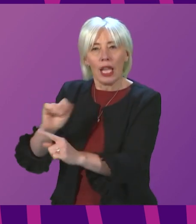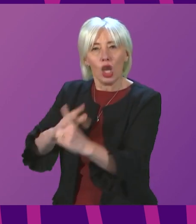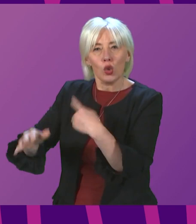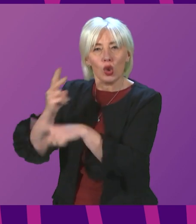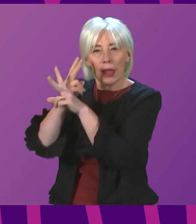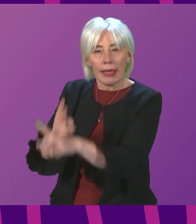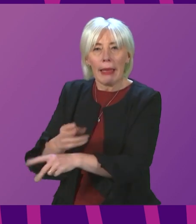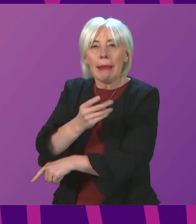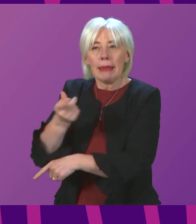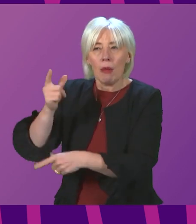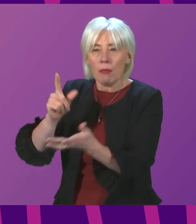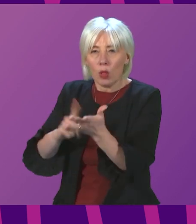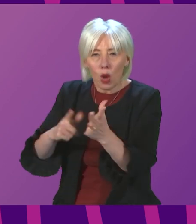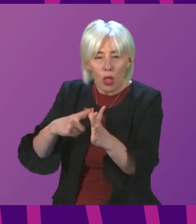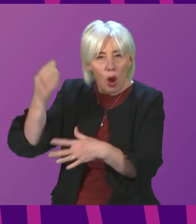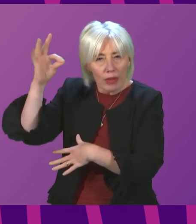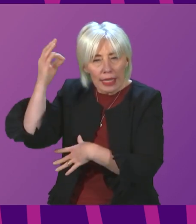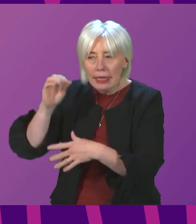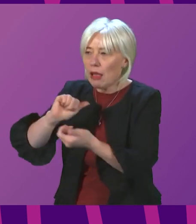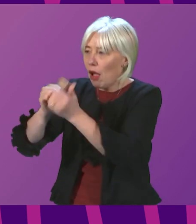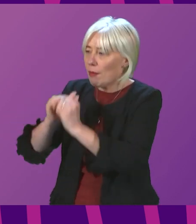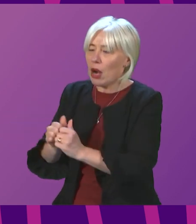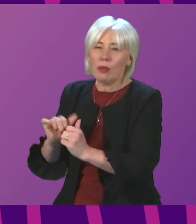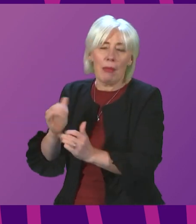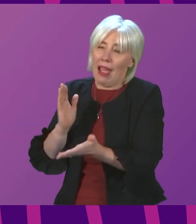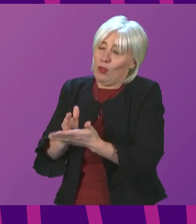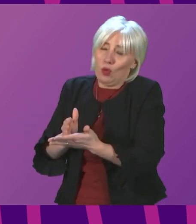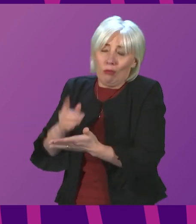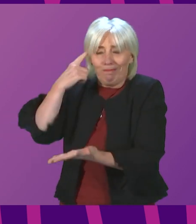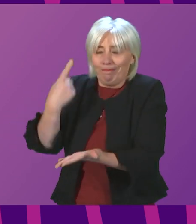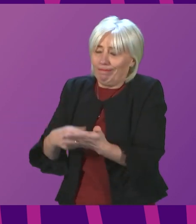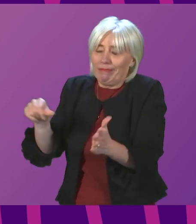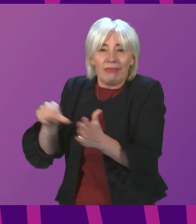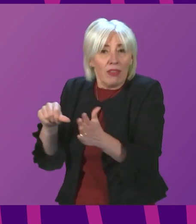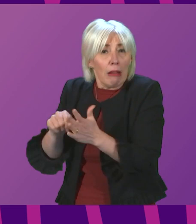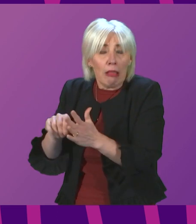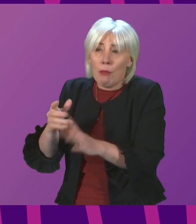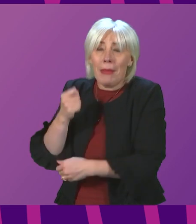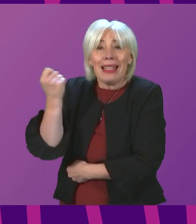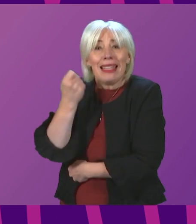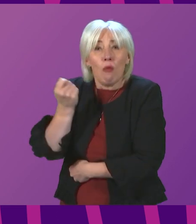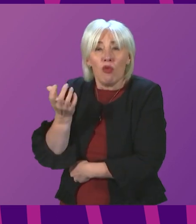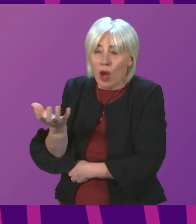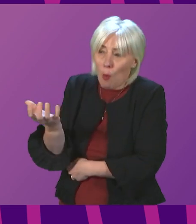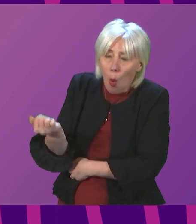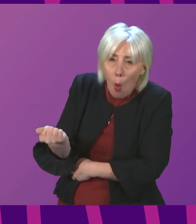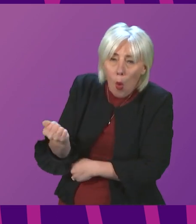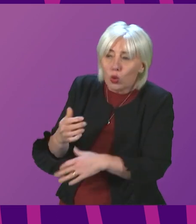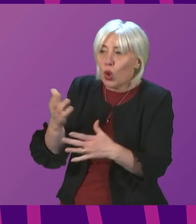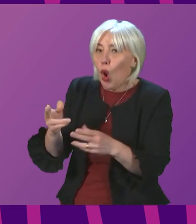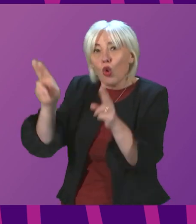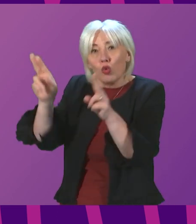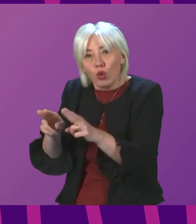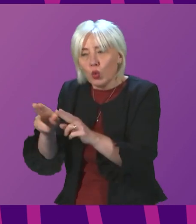some local authorities and partners may require to make difficult choices that involve temporarily pausing or reducing other services.